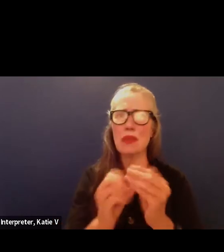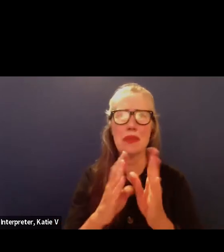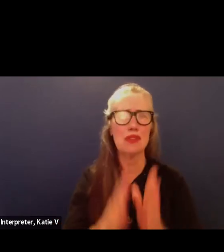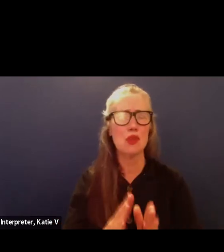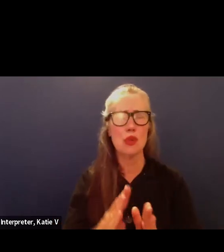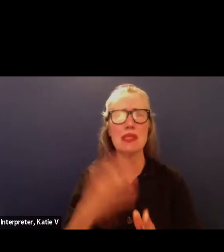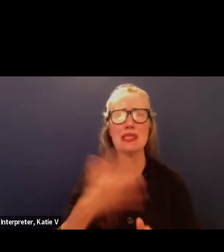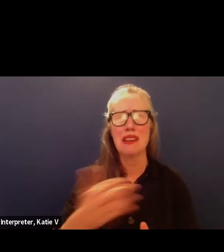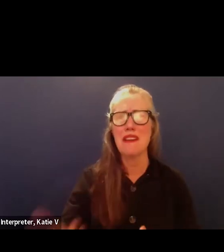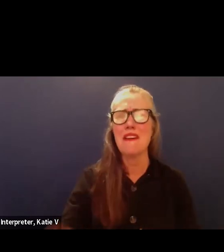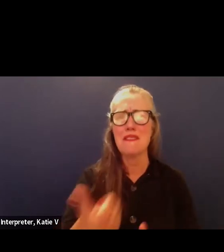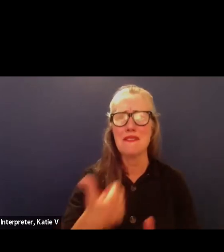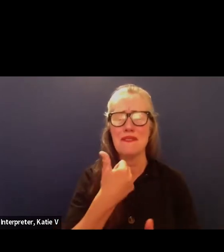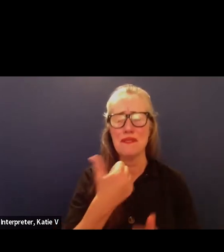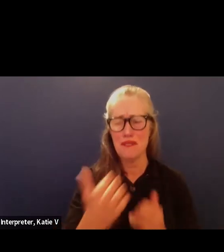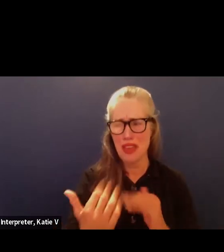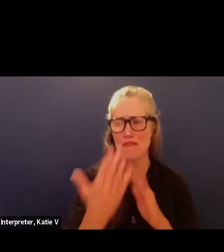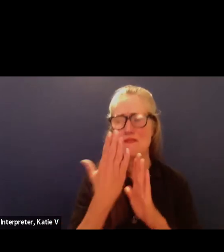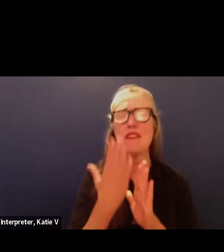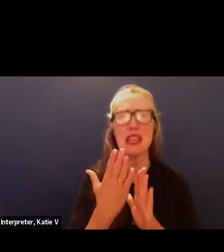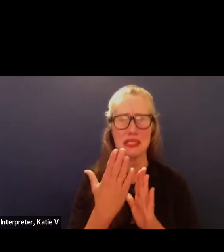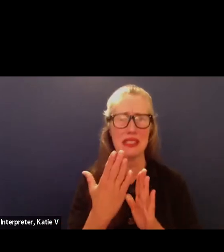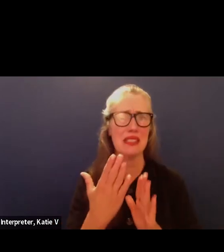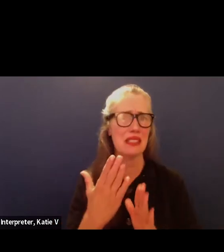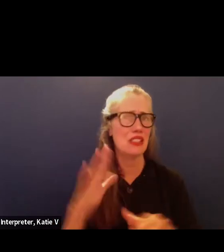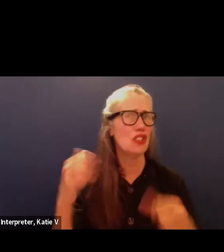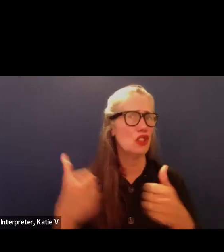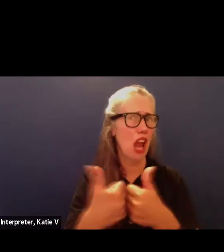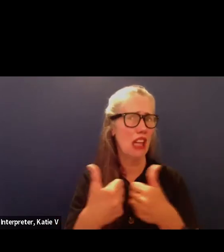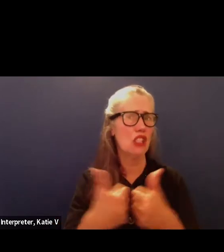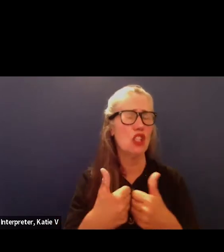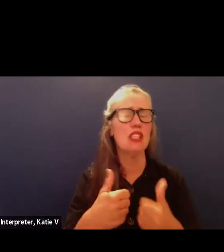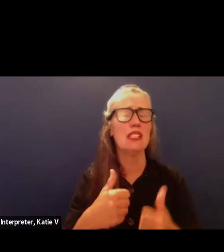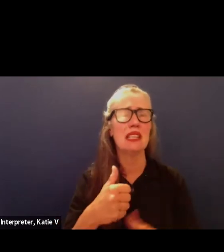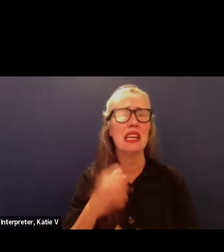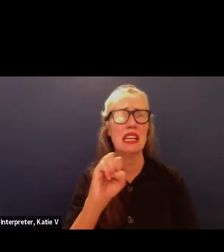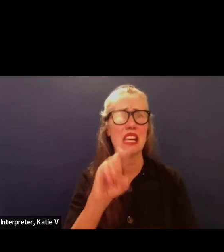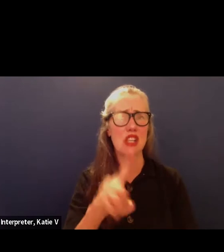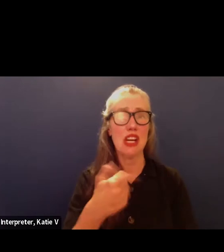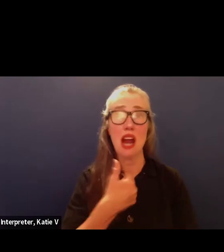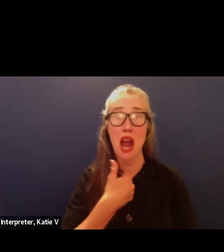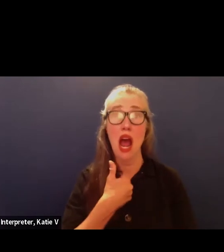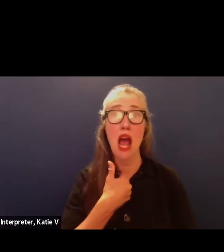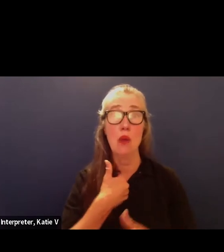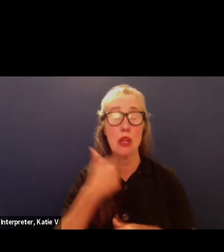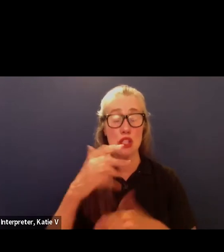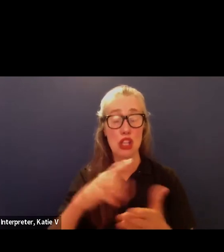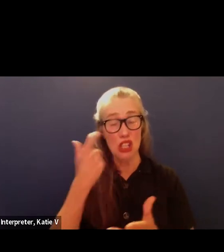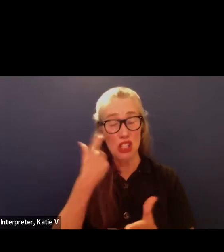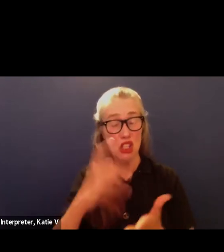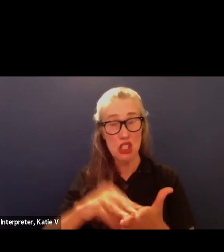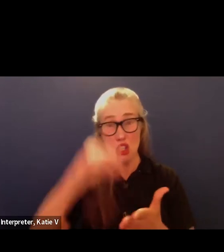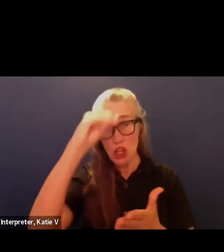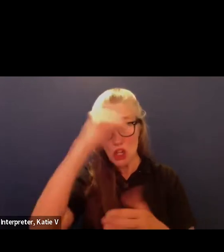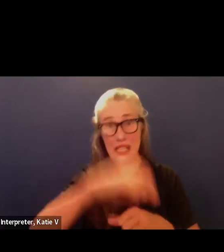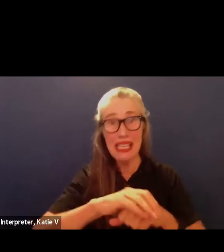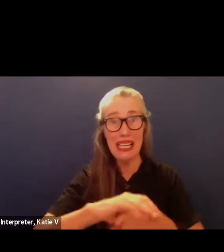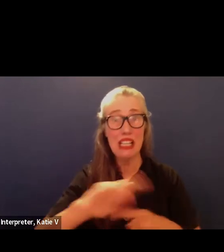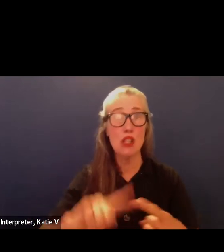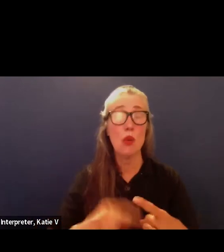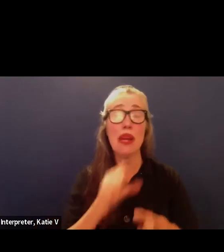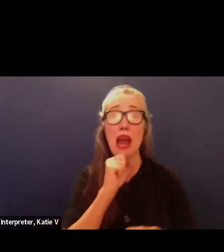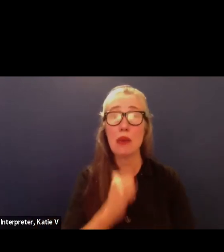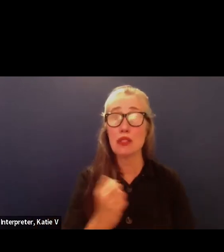i was an emergent multilingual at the age of 12. but through the support of my teachers i was quickly able